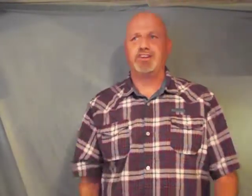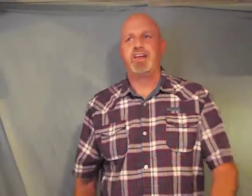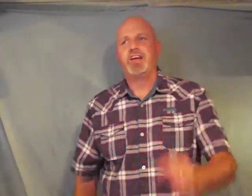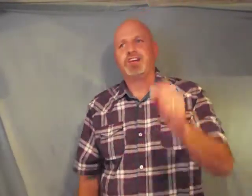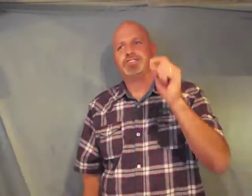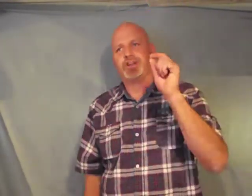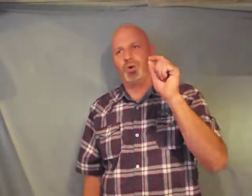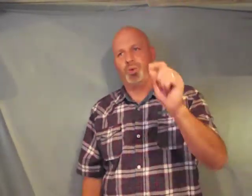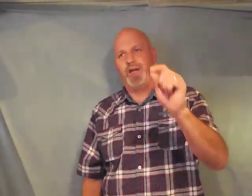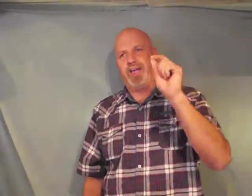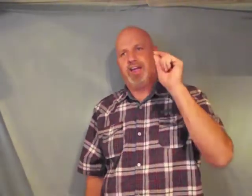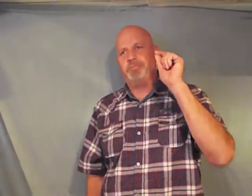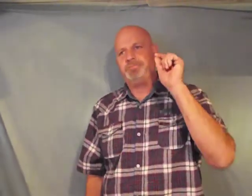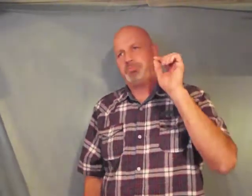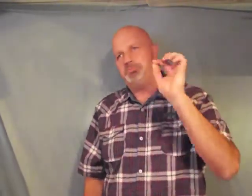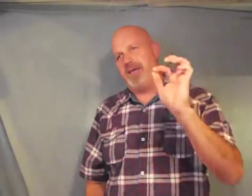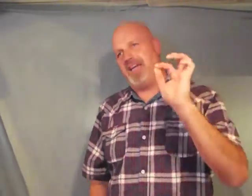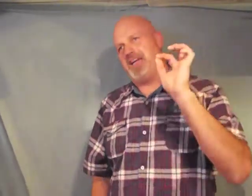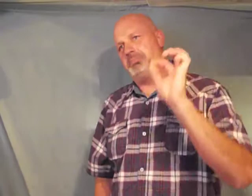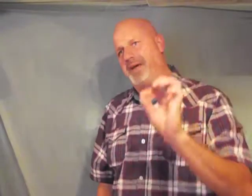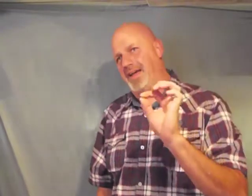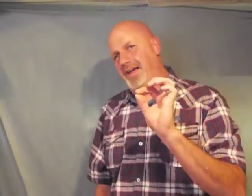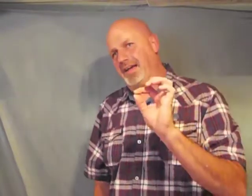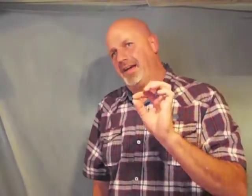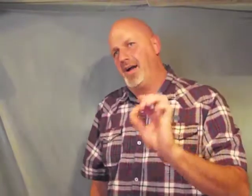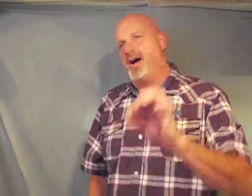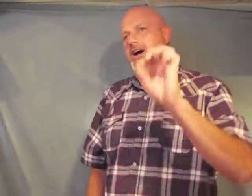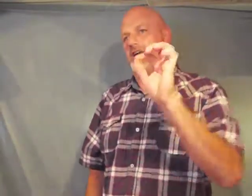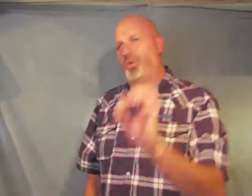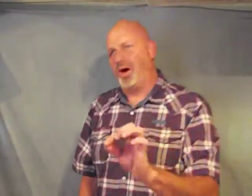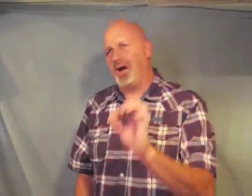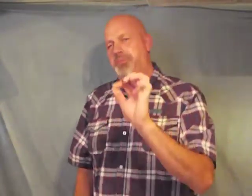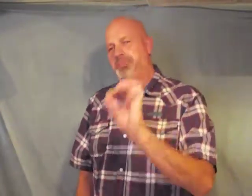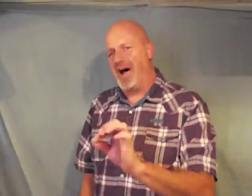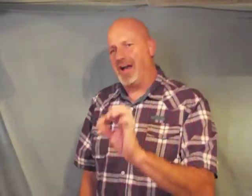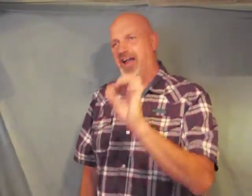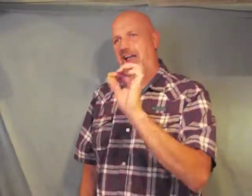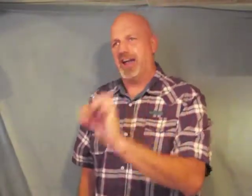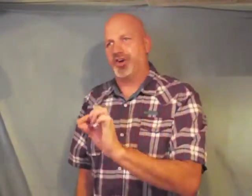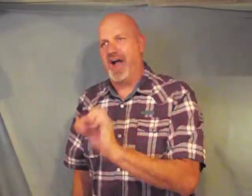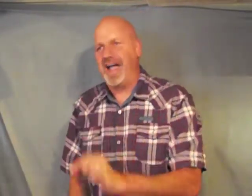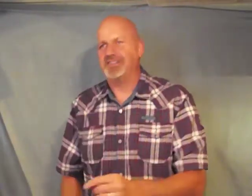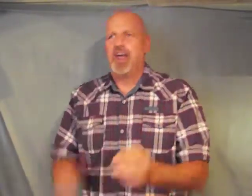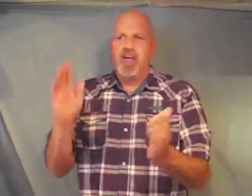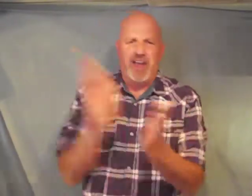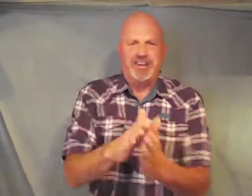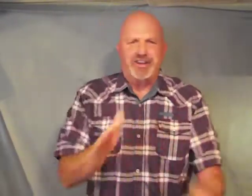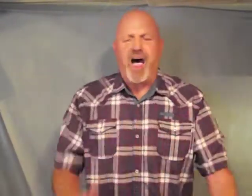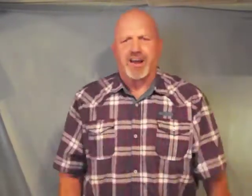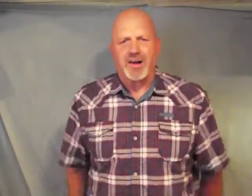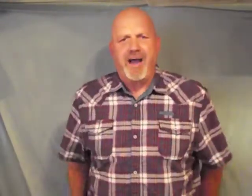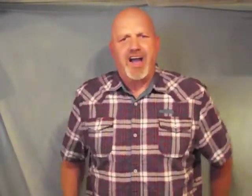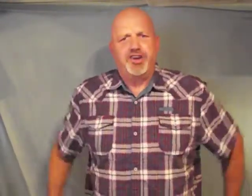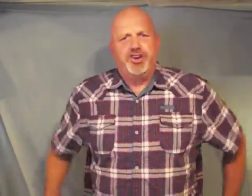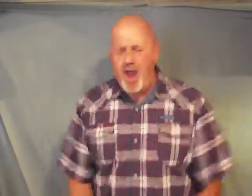so we being many are one body in Christ he's talking about unity